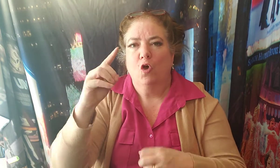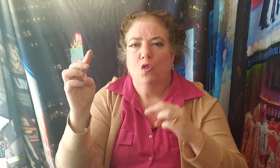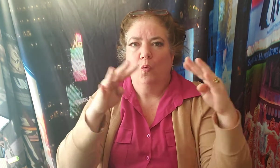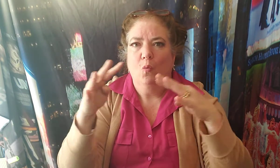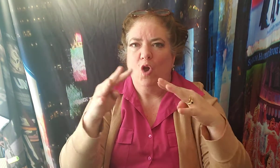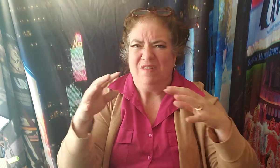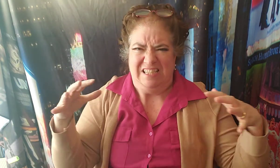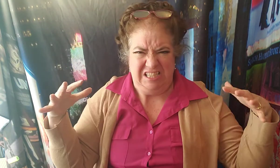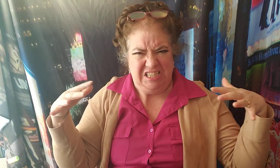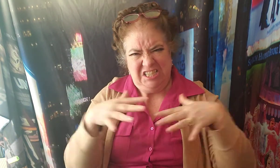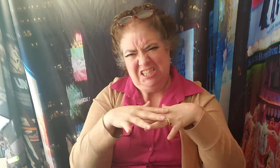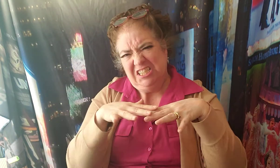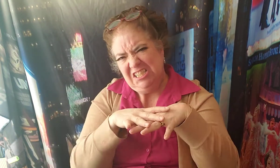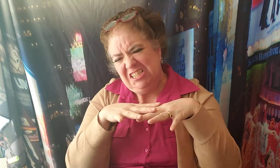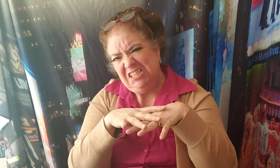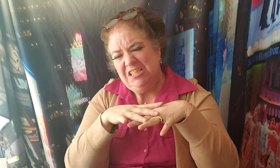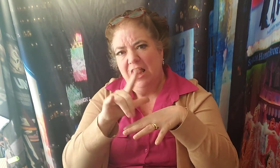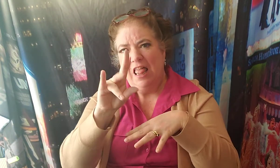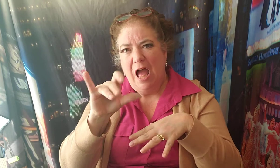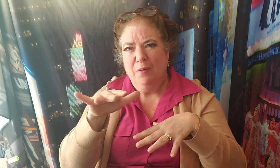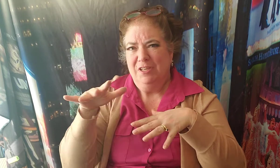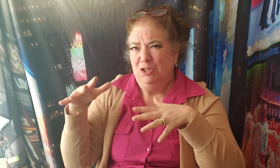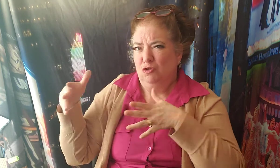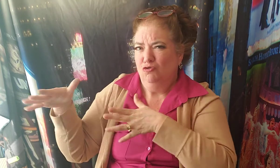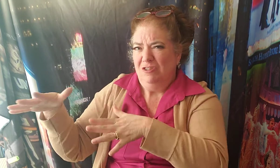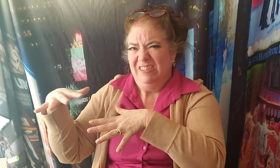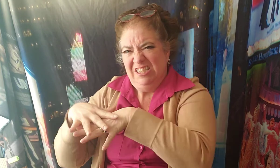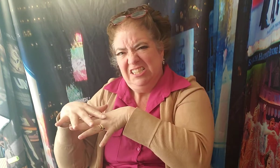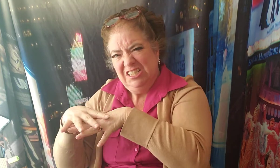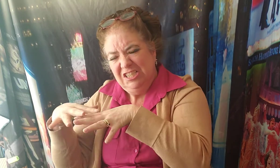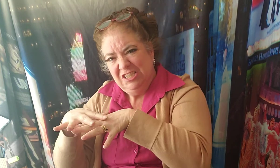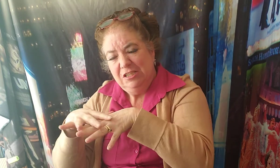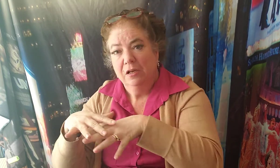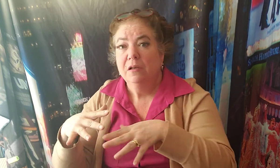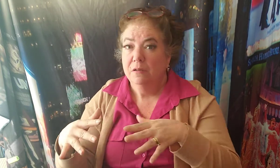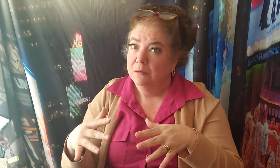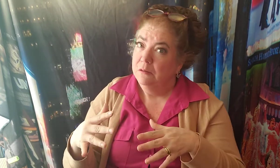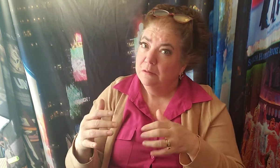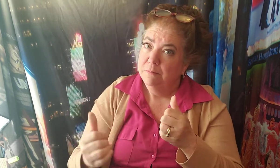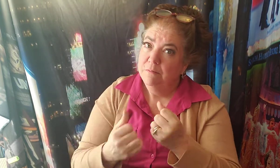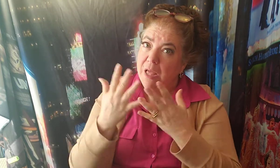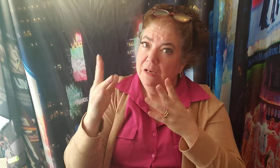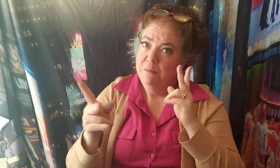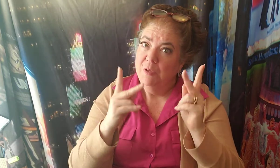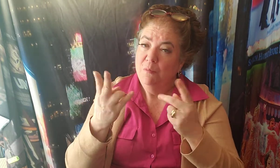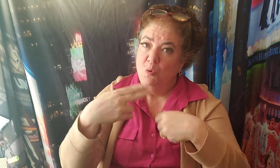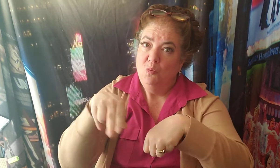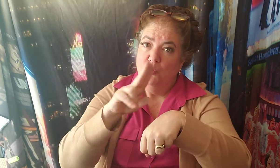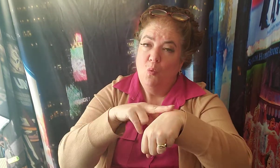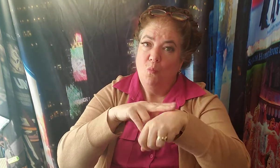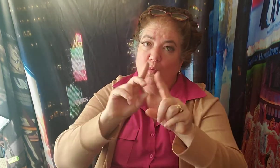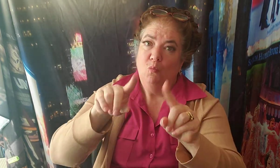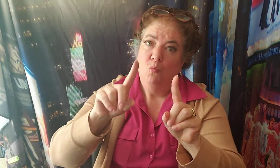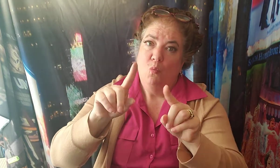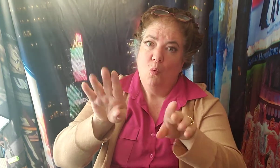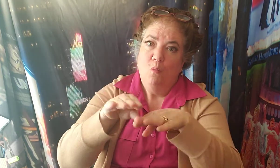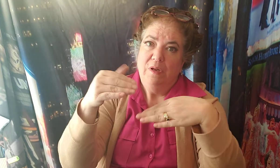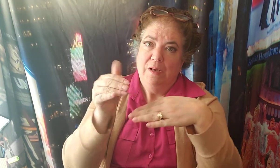It was just packed It was full of the usual First-nighters For a Broadway show But It was also a lot of Big